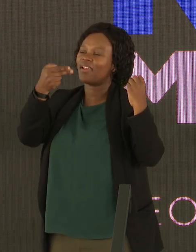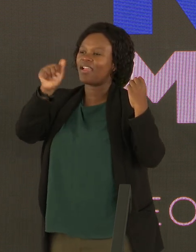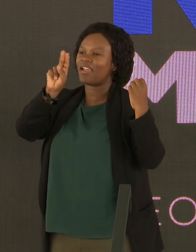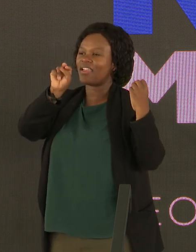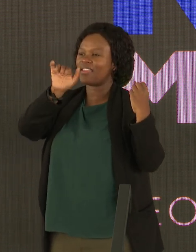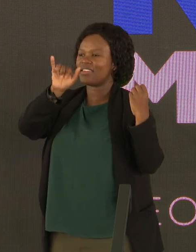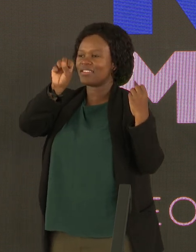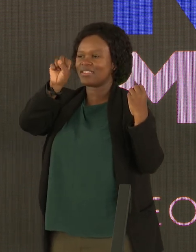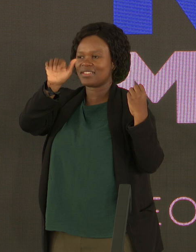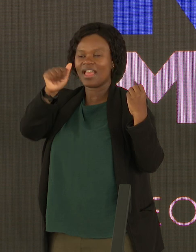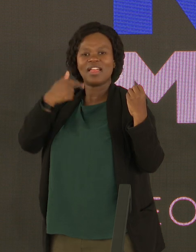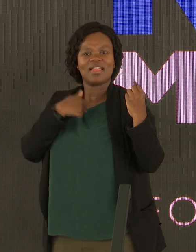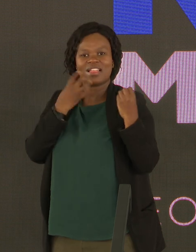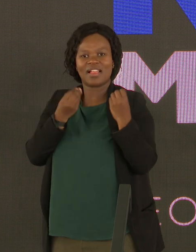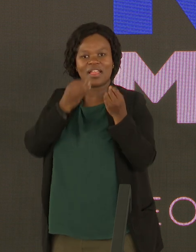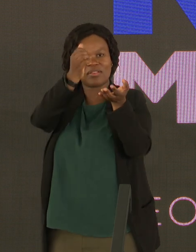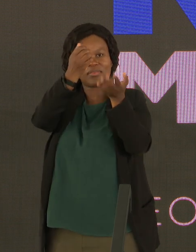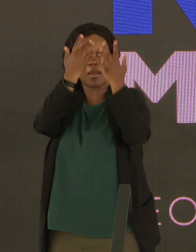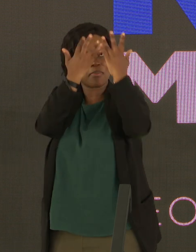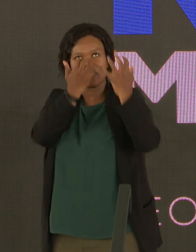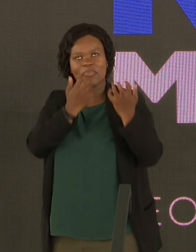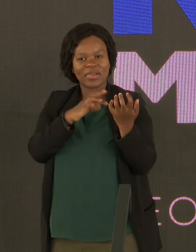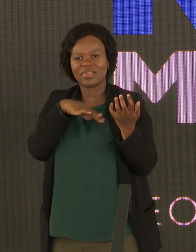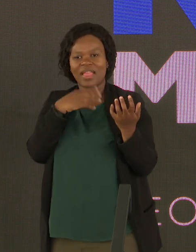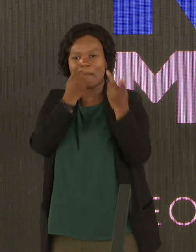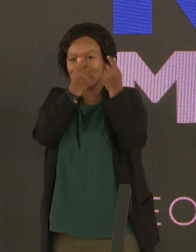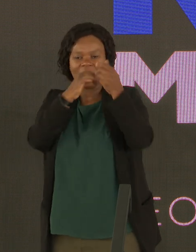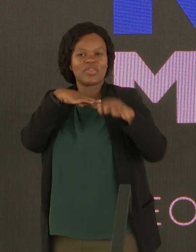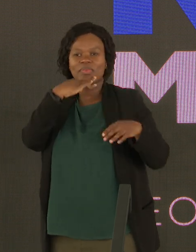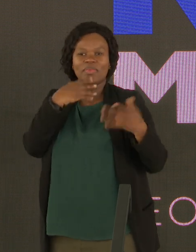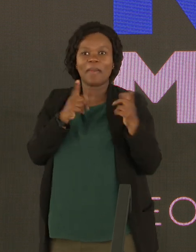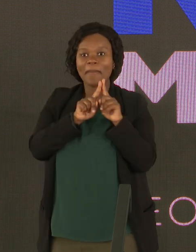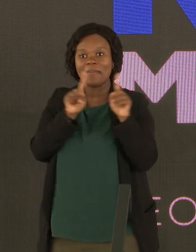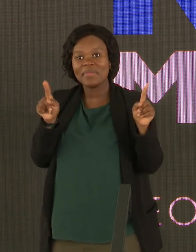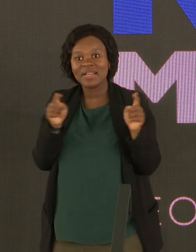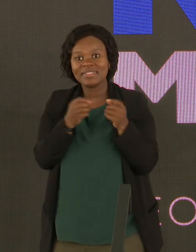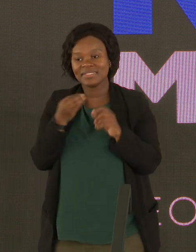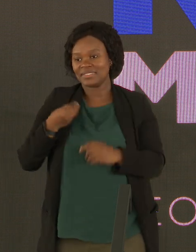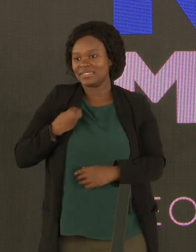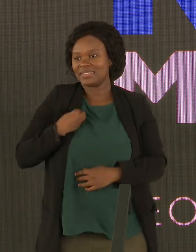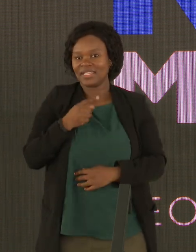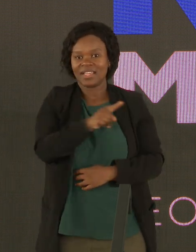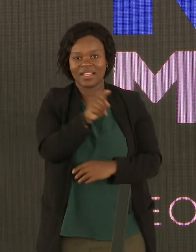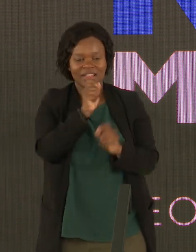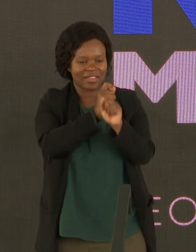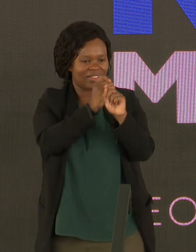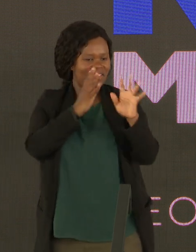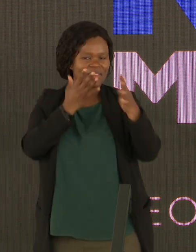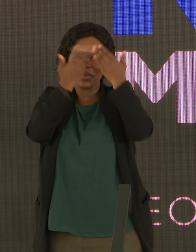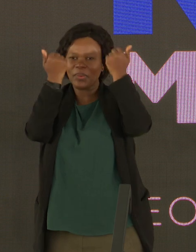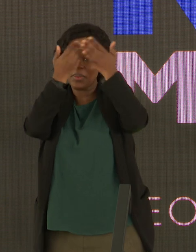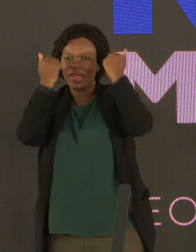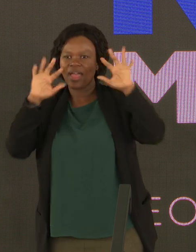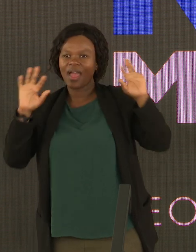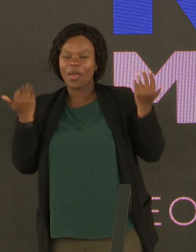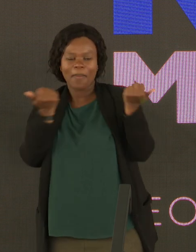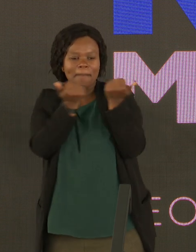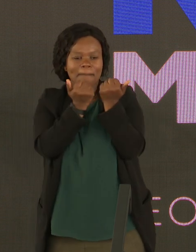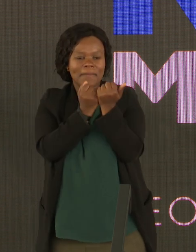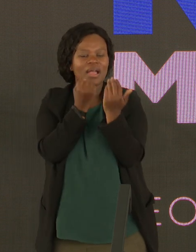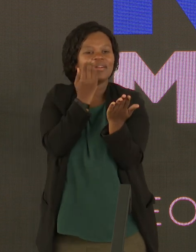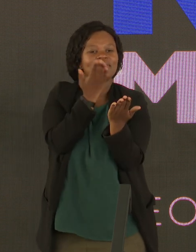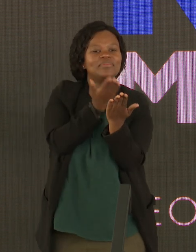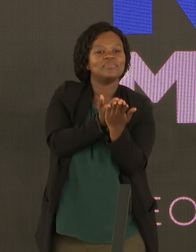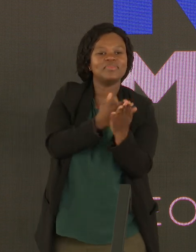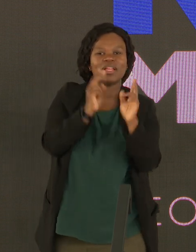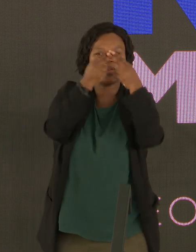much of a budget, but I knew that young people in townships don't know much about applying to universities or getting bursaries or what business